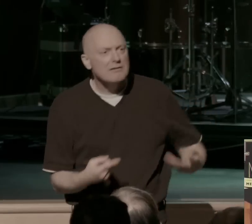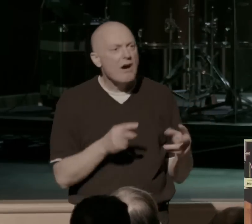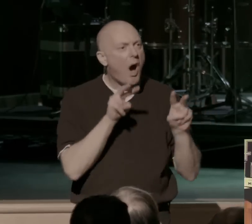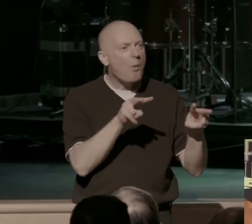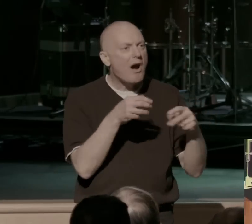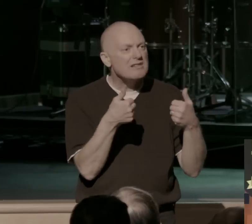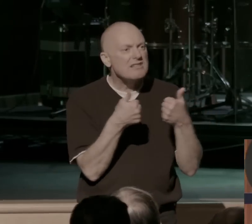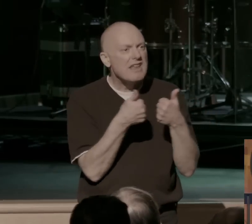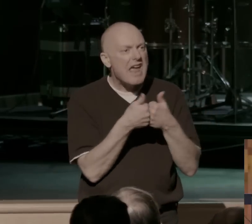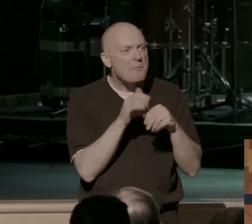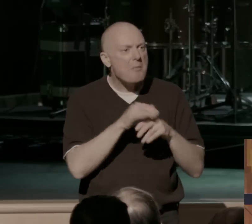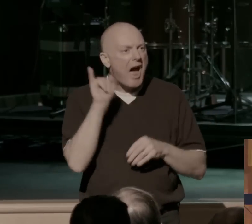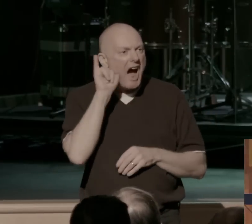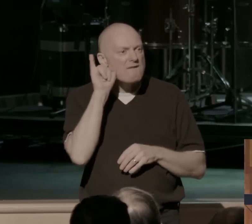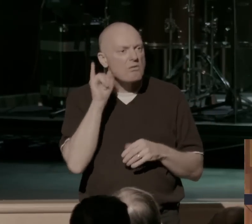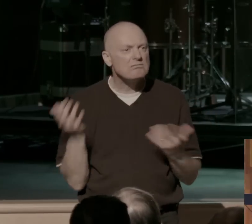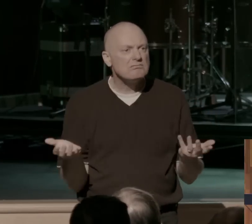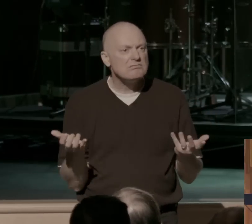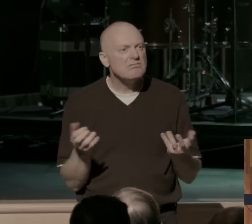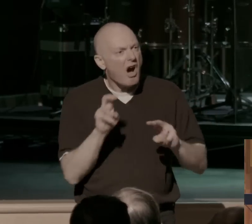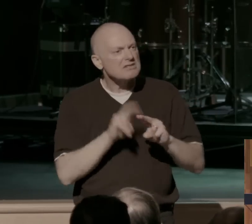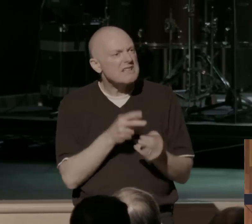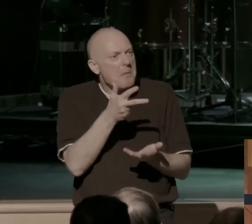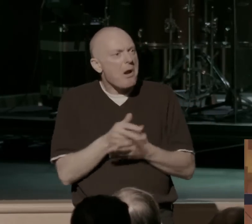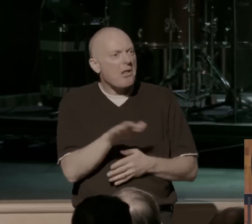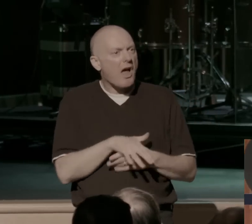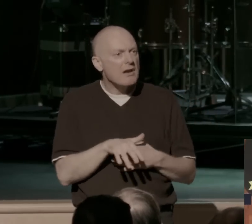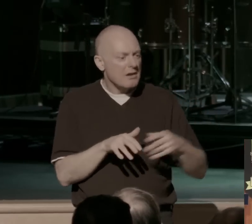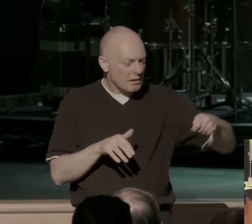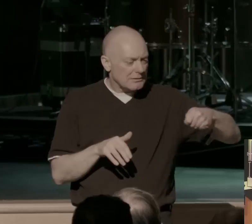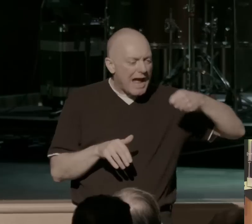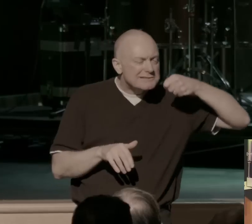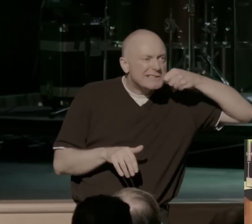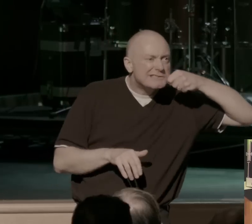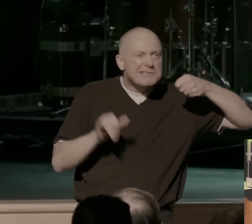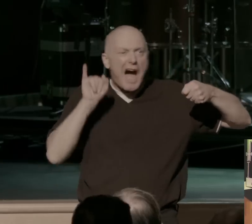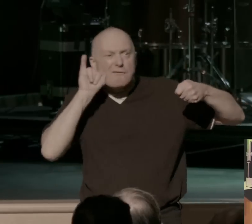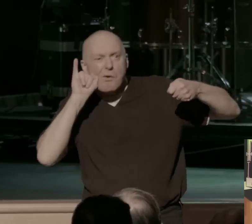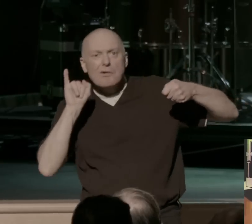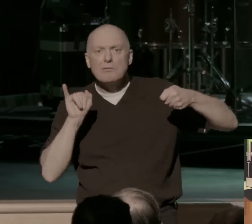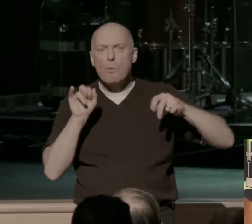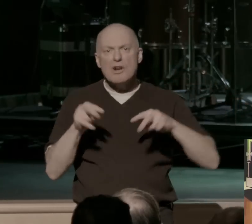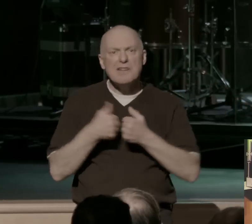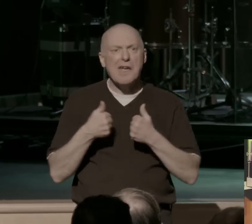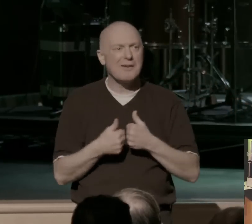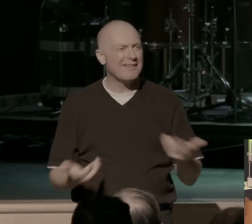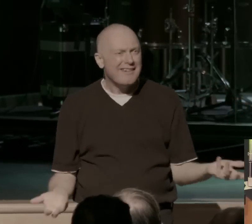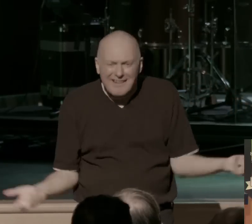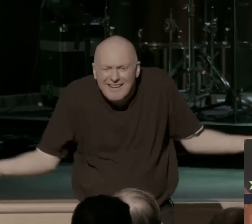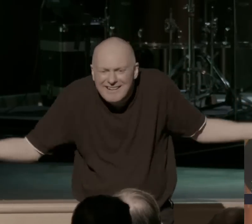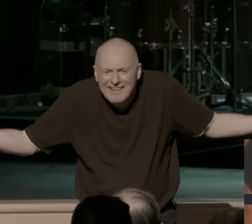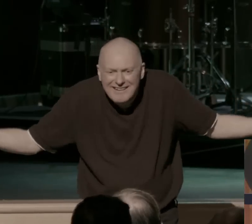sit here in the parking lot, and the corn dog's good. The iPhone, no, they're not. That's not what you've been promised.